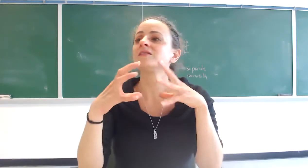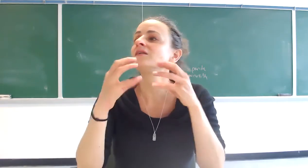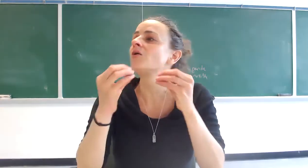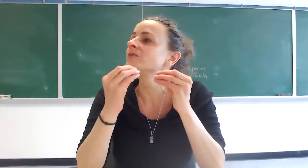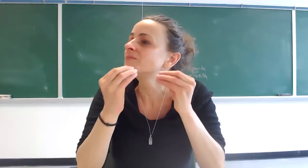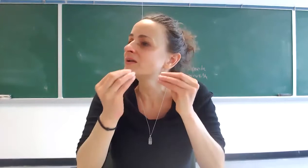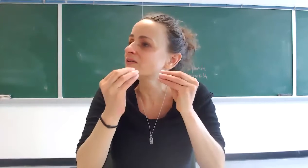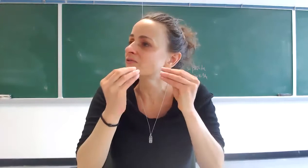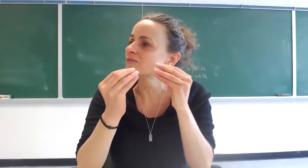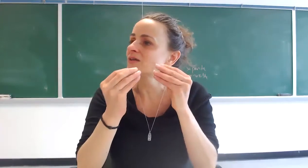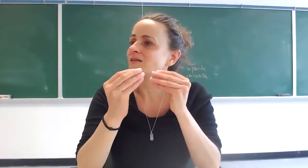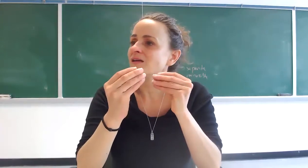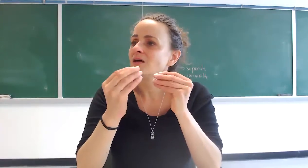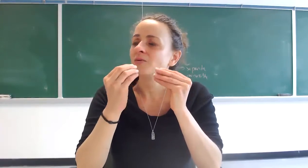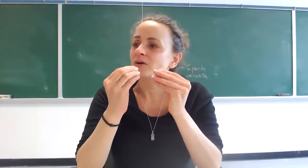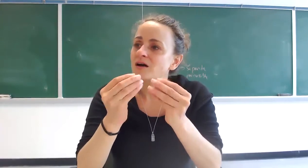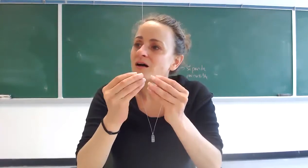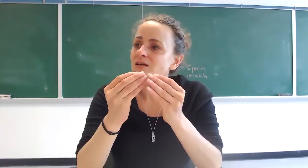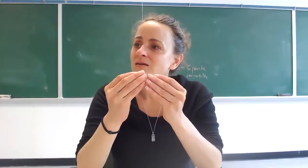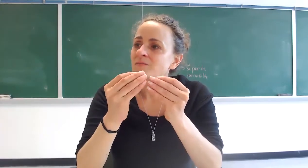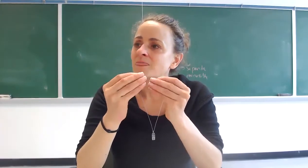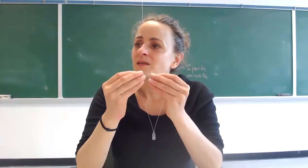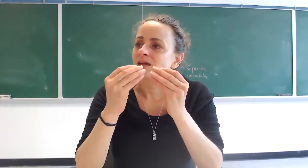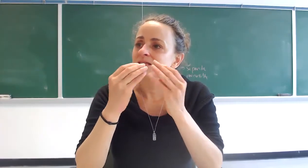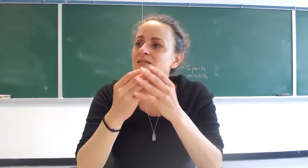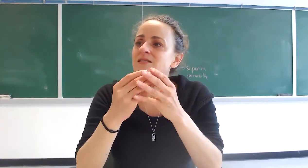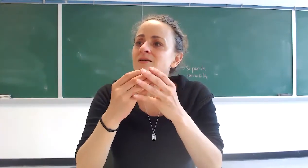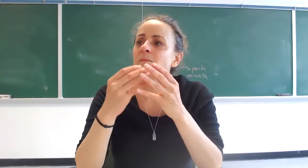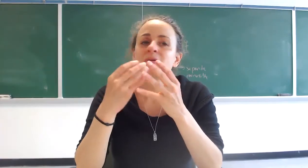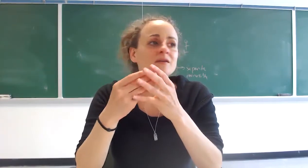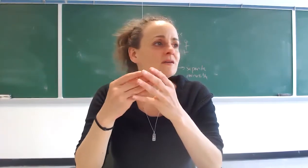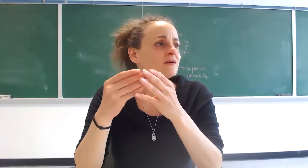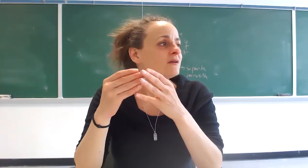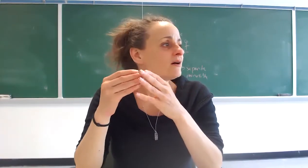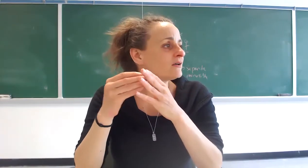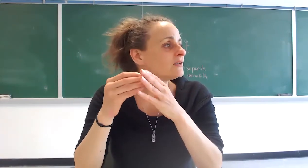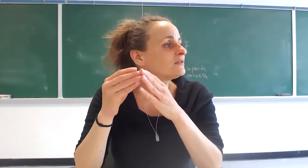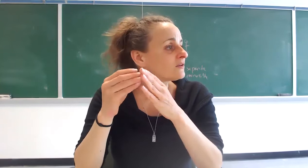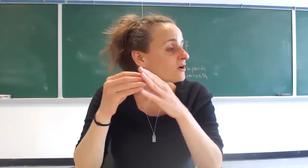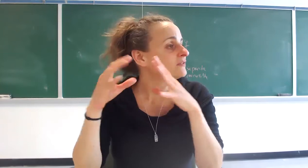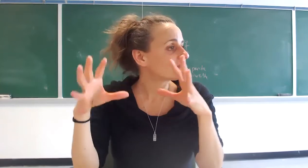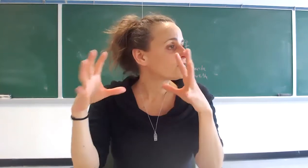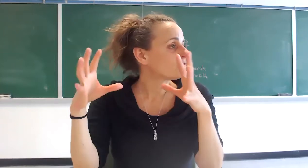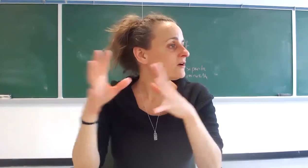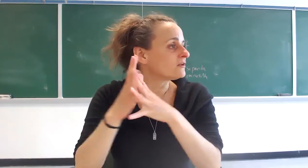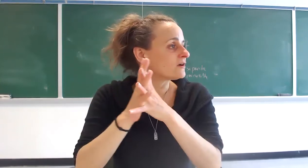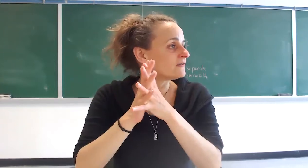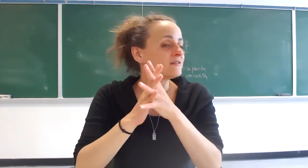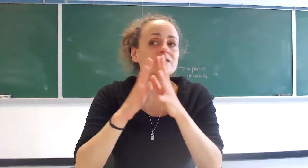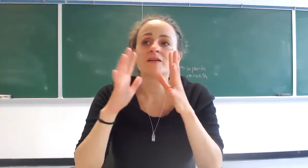is the only place for levinas where god can still be uh in the context of the holocaust this is the